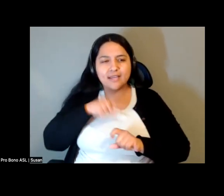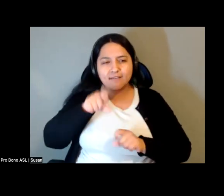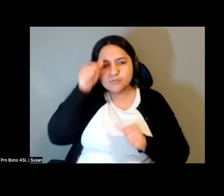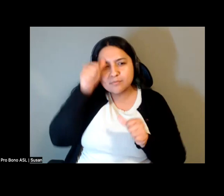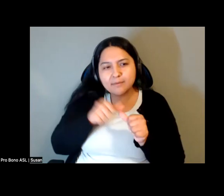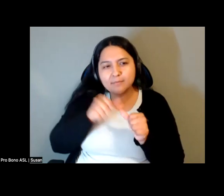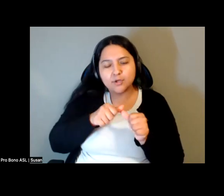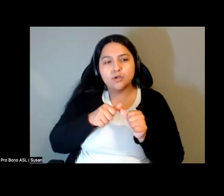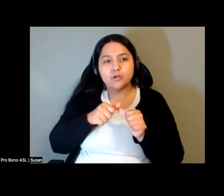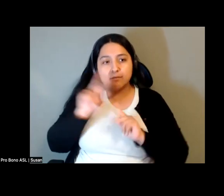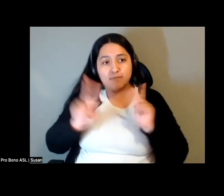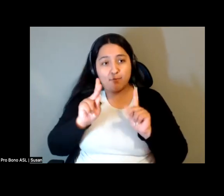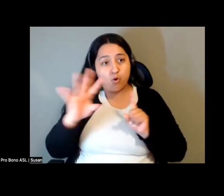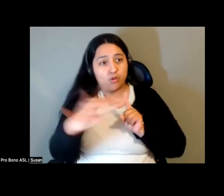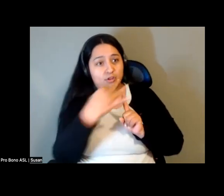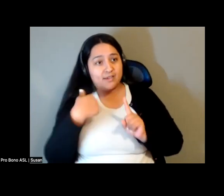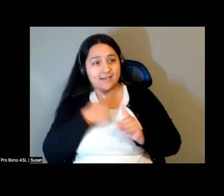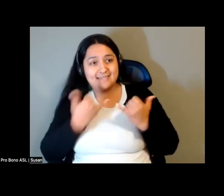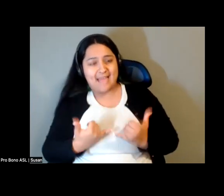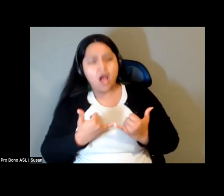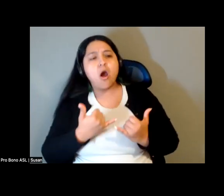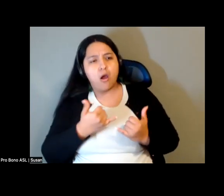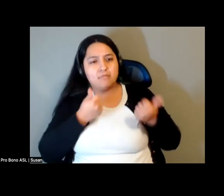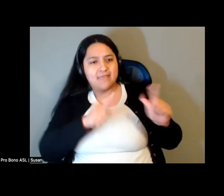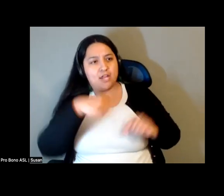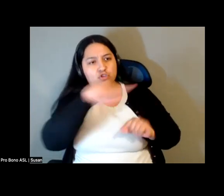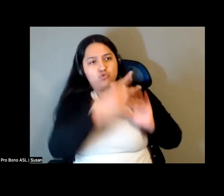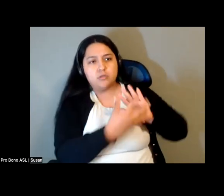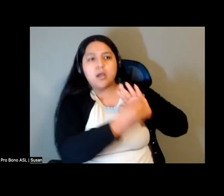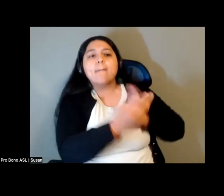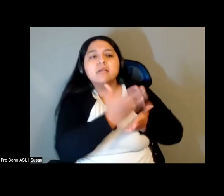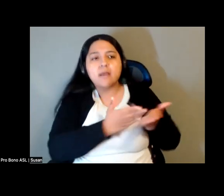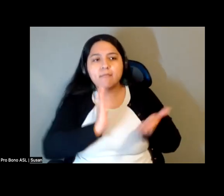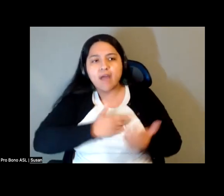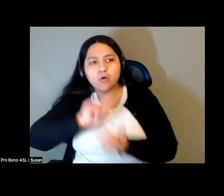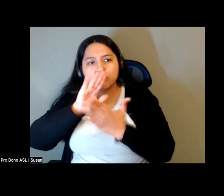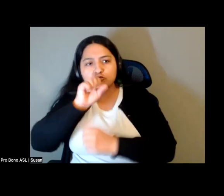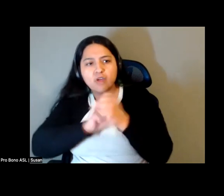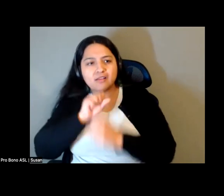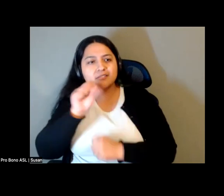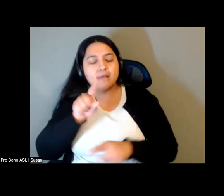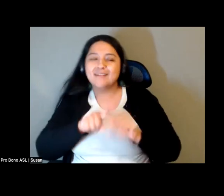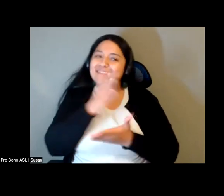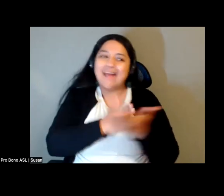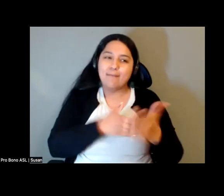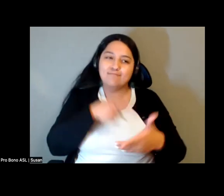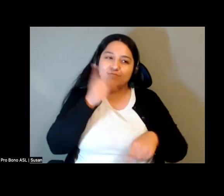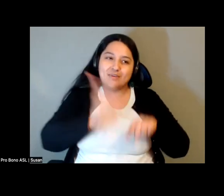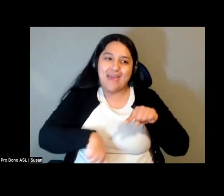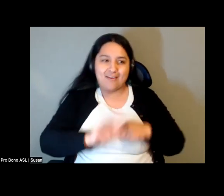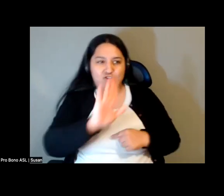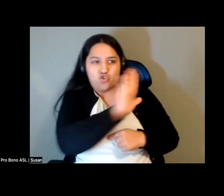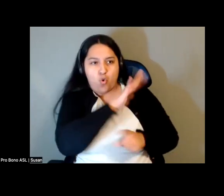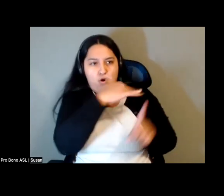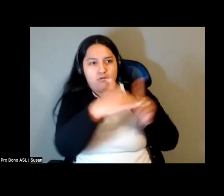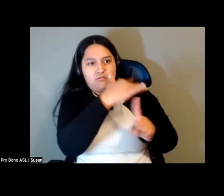Jackson to be like, there's some things that you can pick up and there's probably some things that you couldn't because your context is different